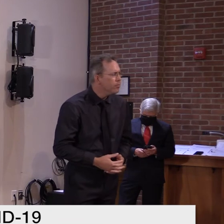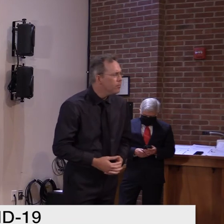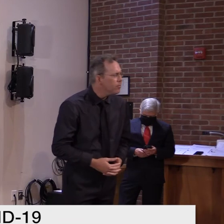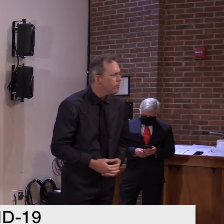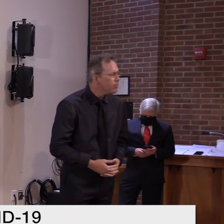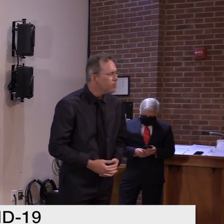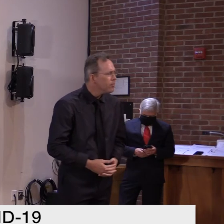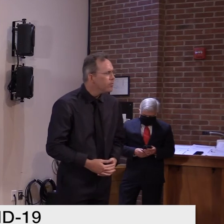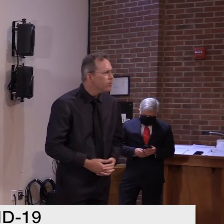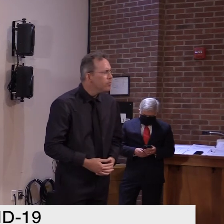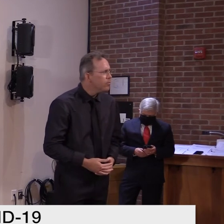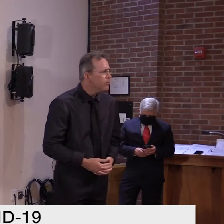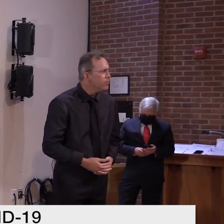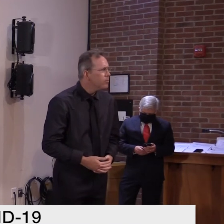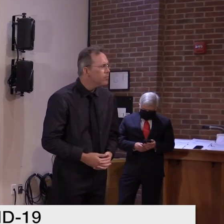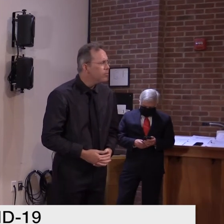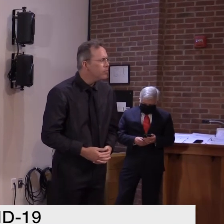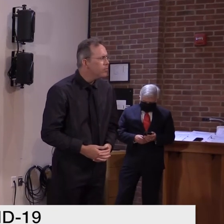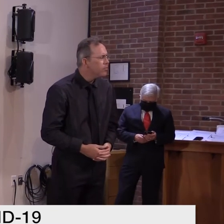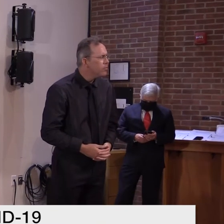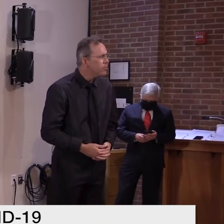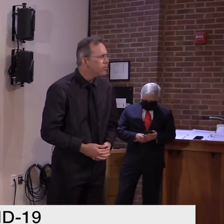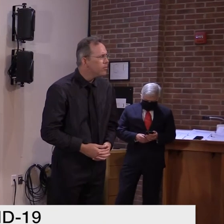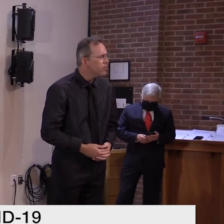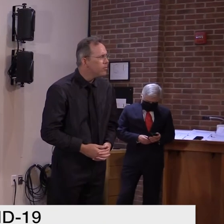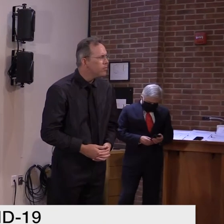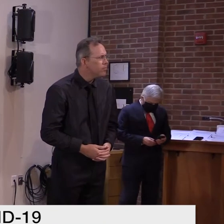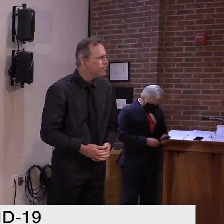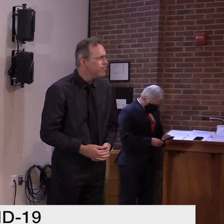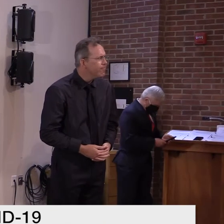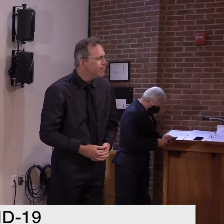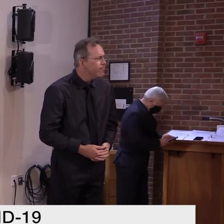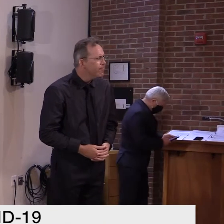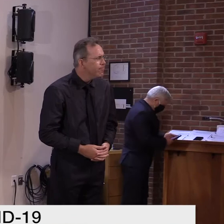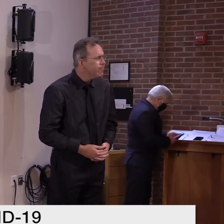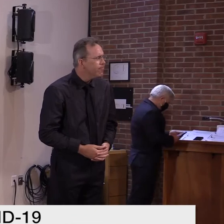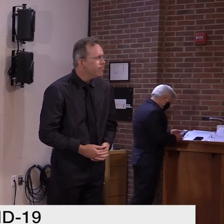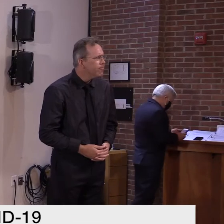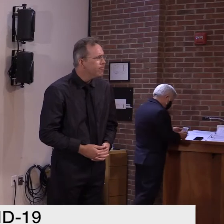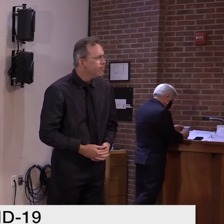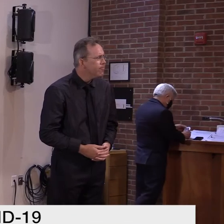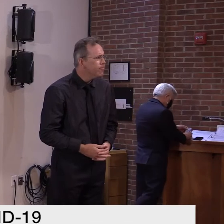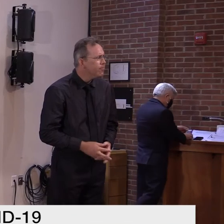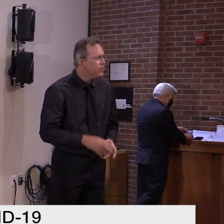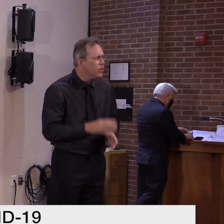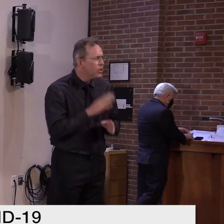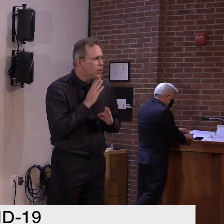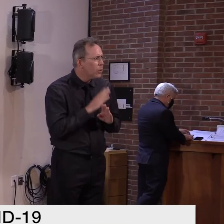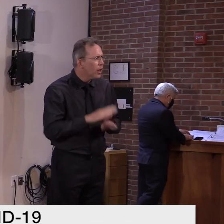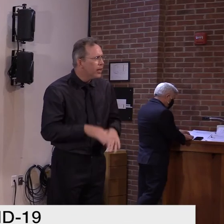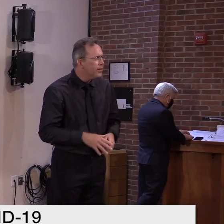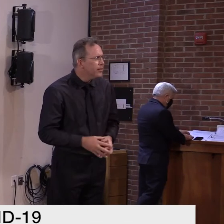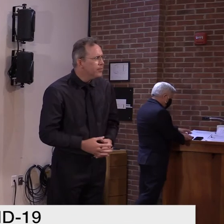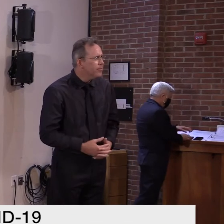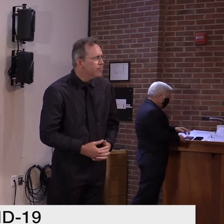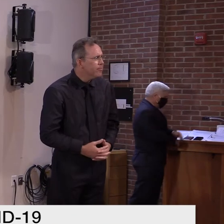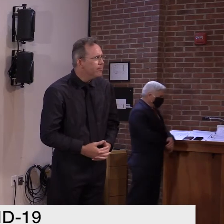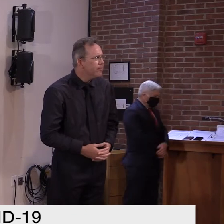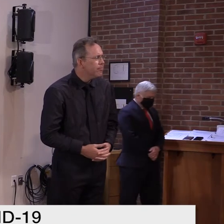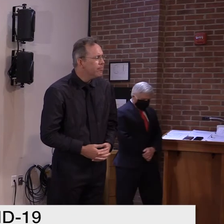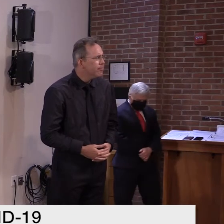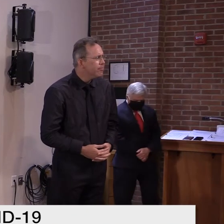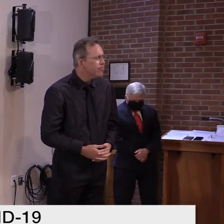opting not to apply to the state's hazard tag grant program that would impact, um, thousands